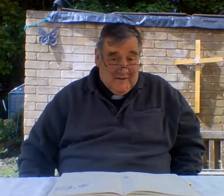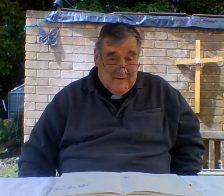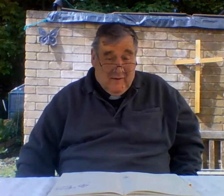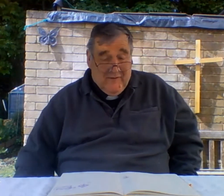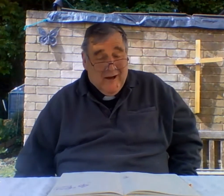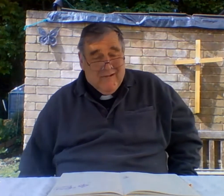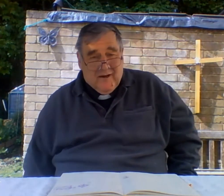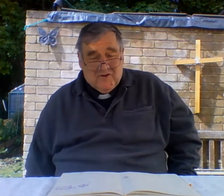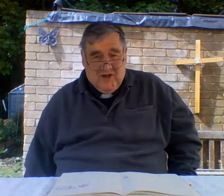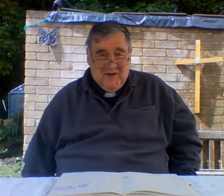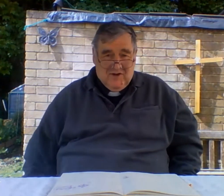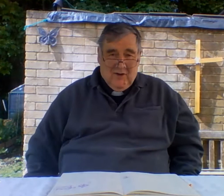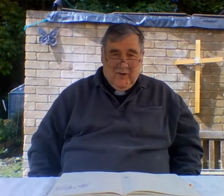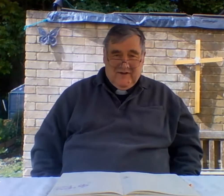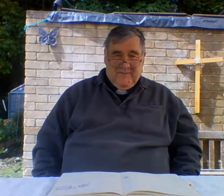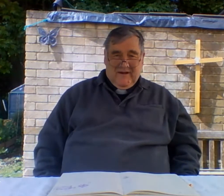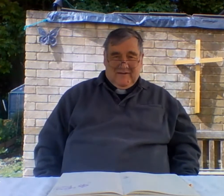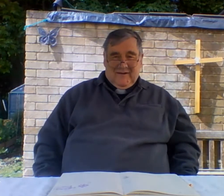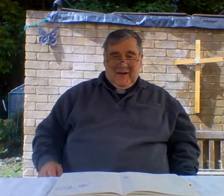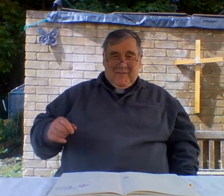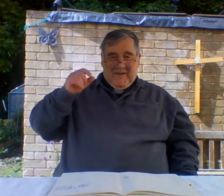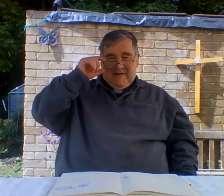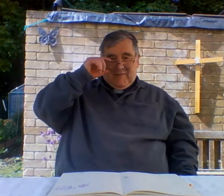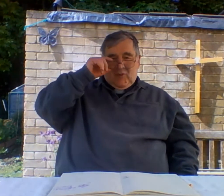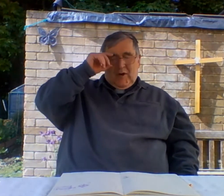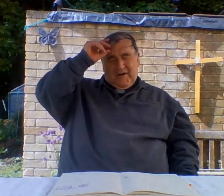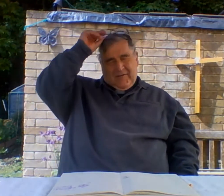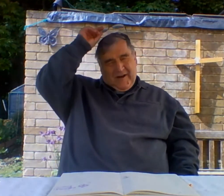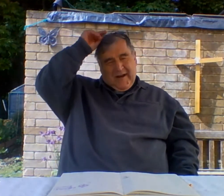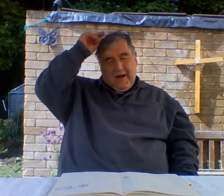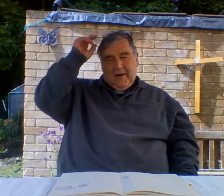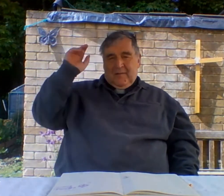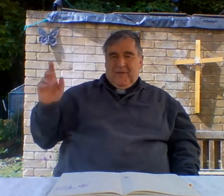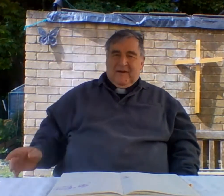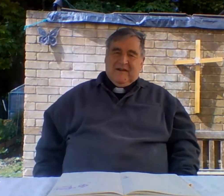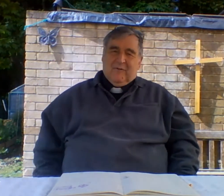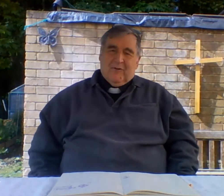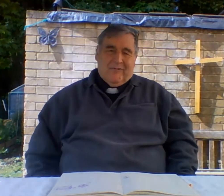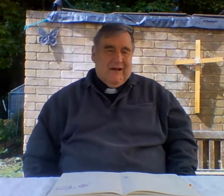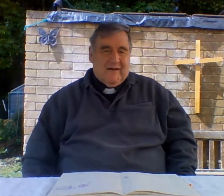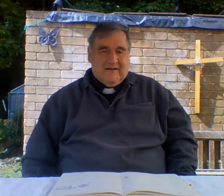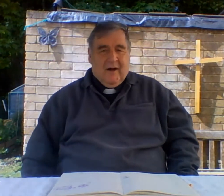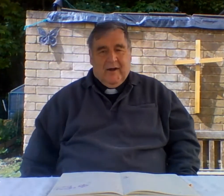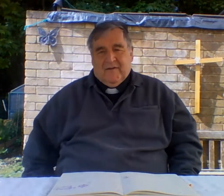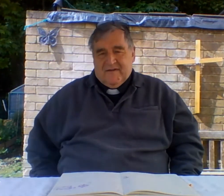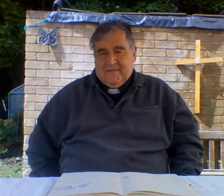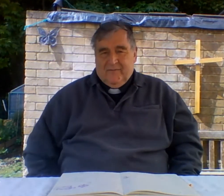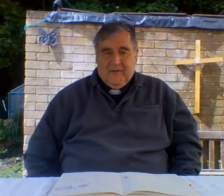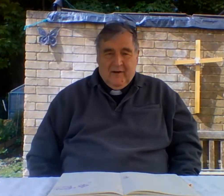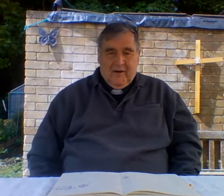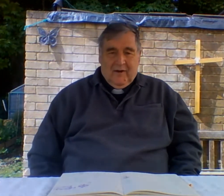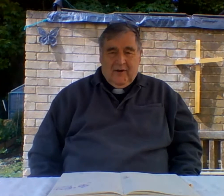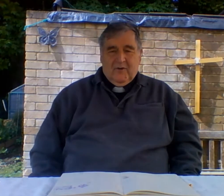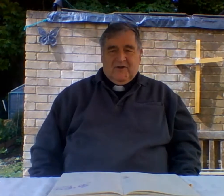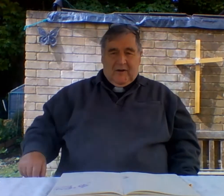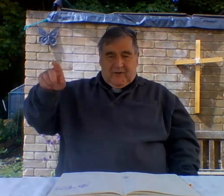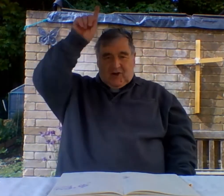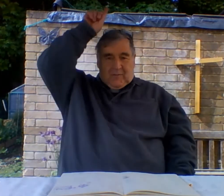are varying and changing quite a bit but there's some wonderfully unpolitical correct signs. The old sign for Germany